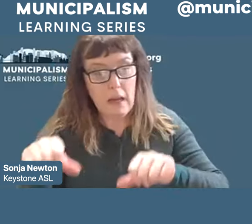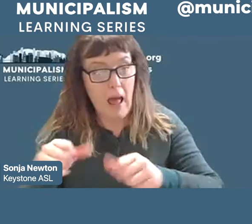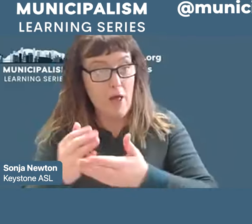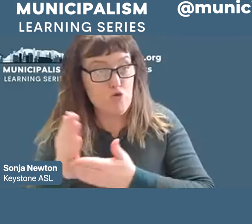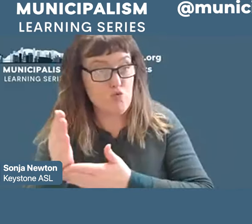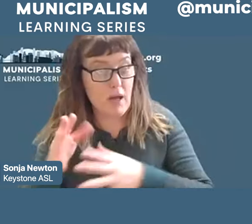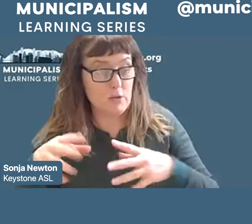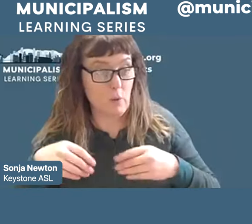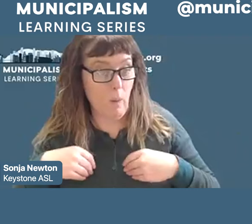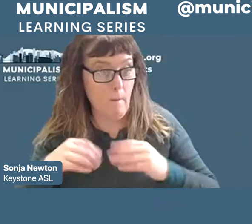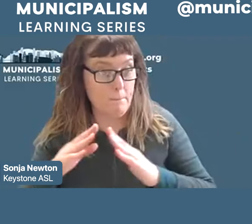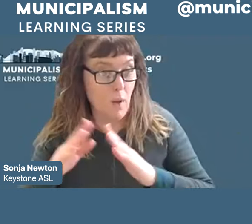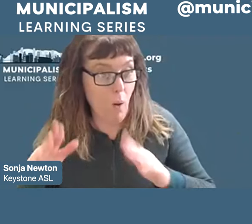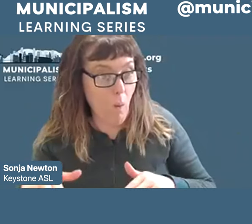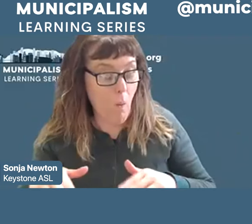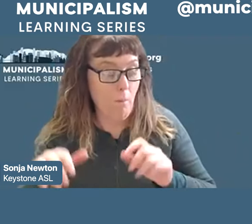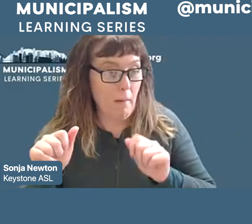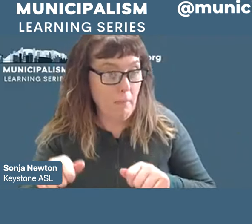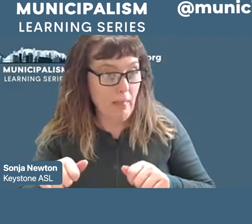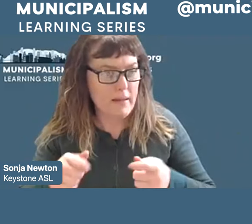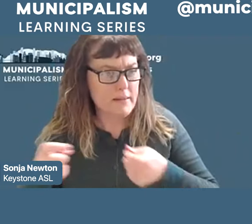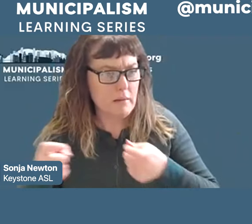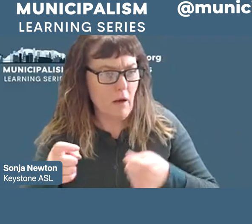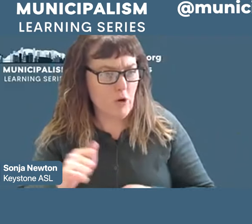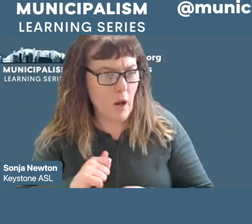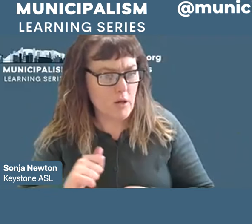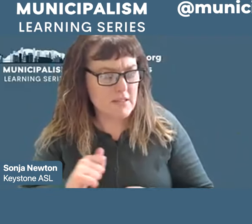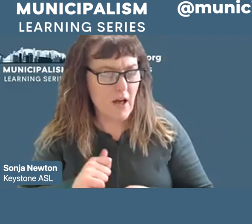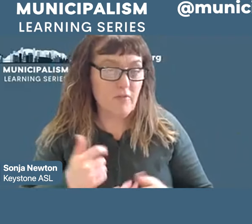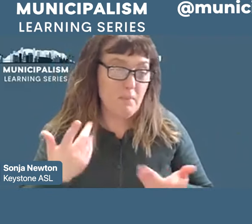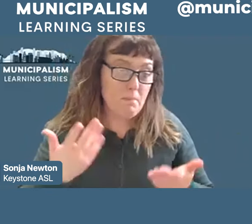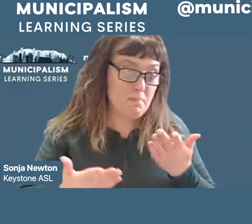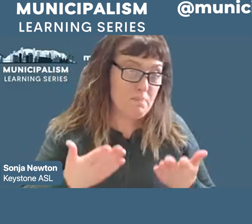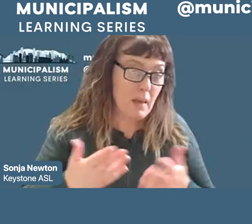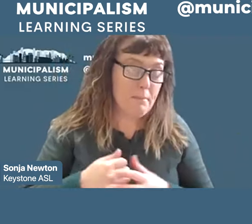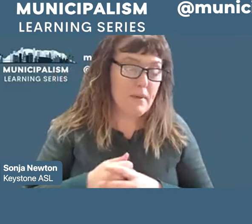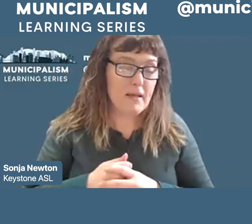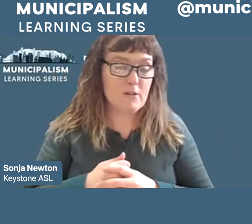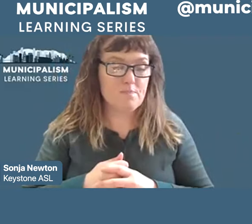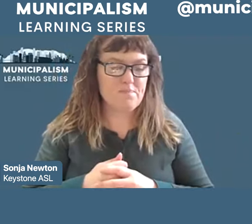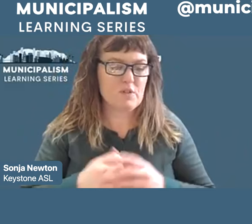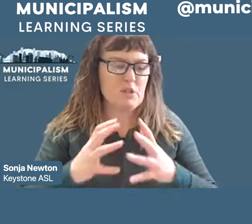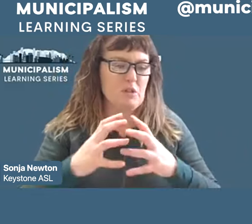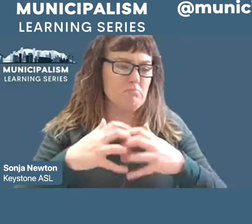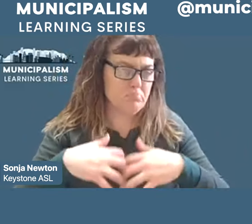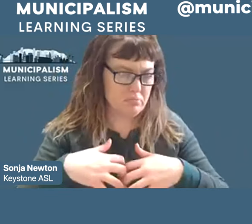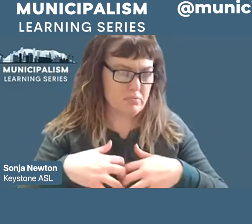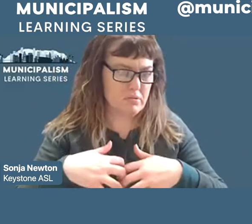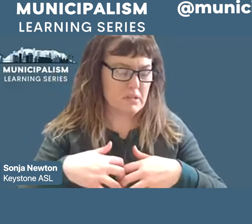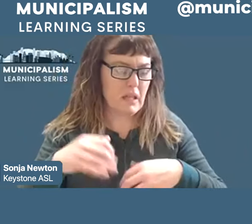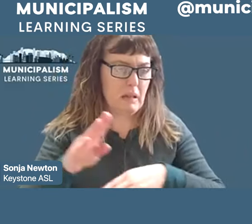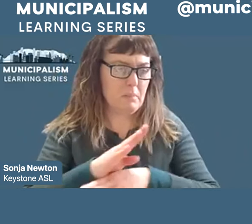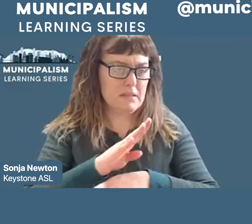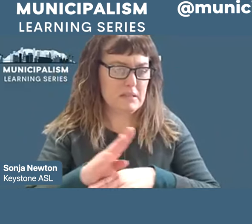govern themselves. And in some ways, most fundamentally, to disfranchise the people we